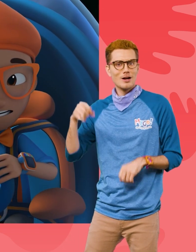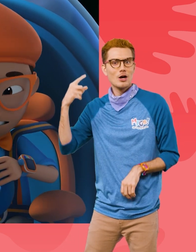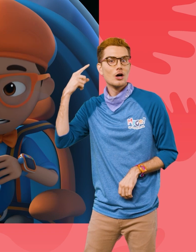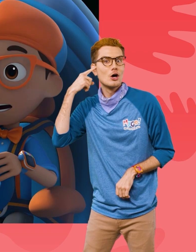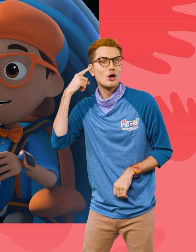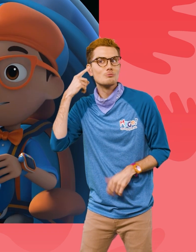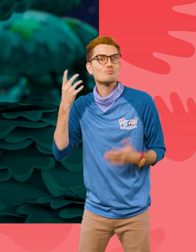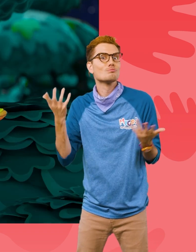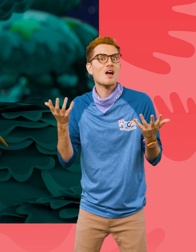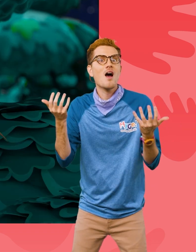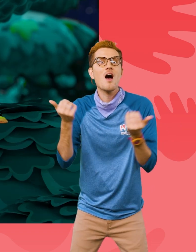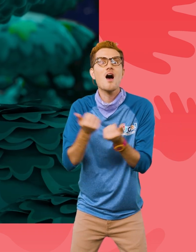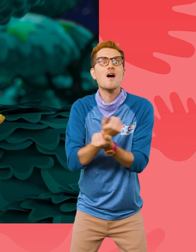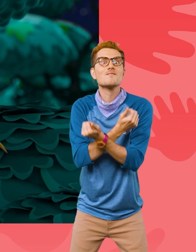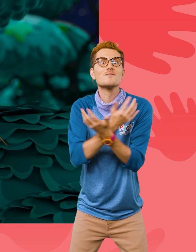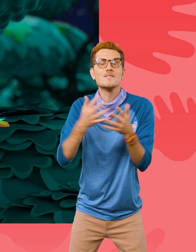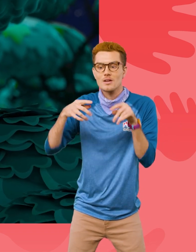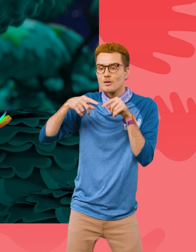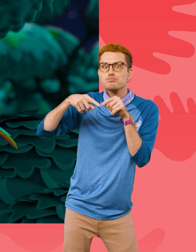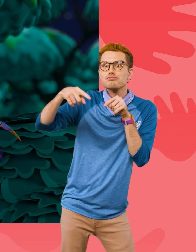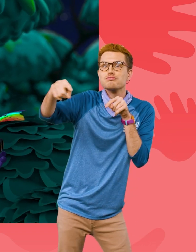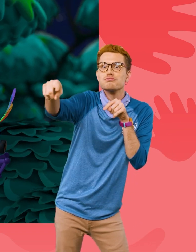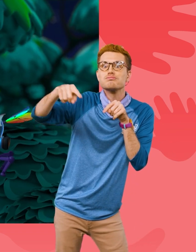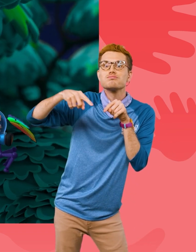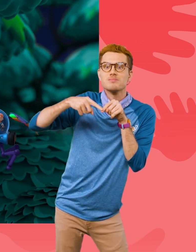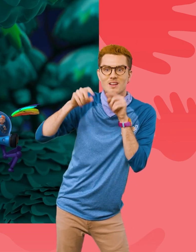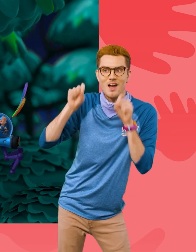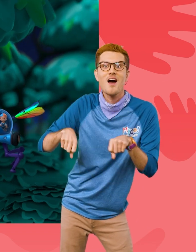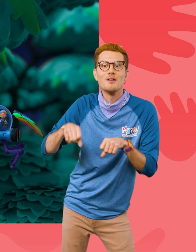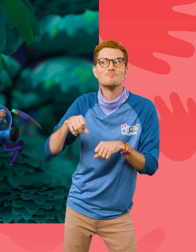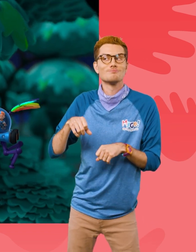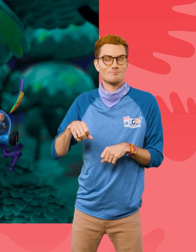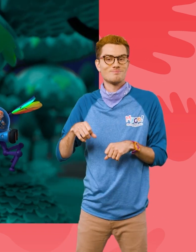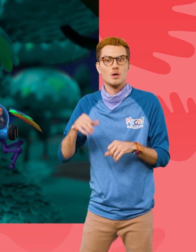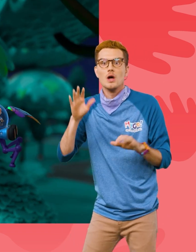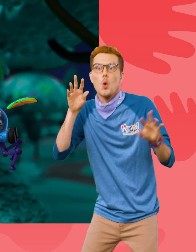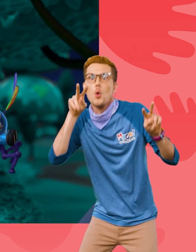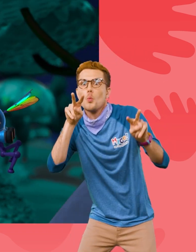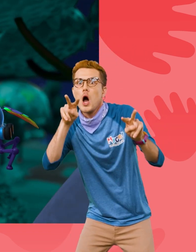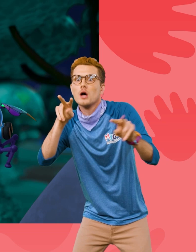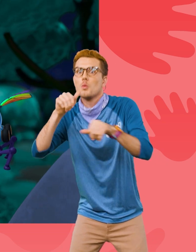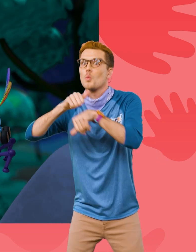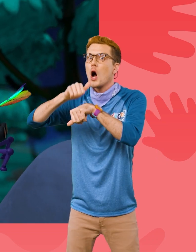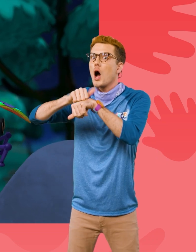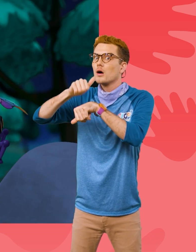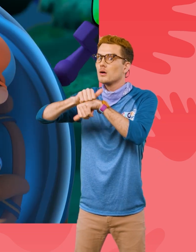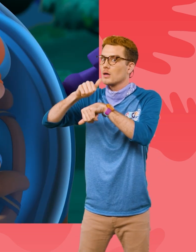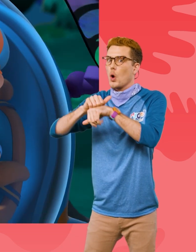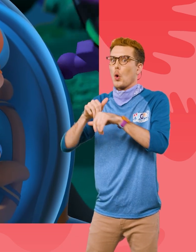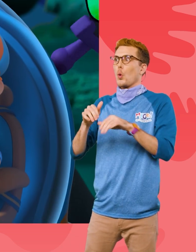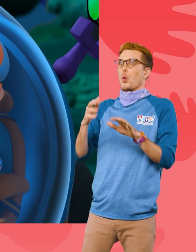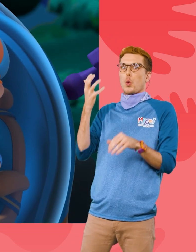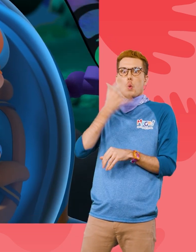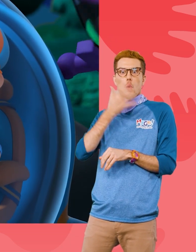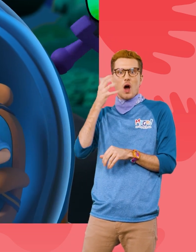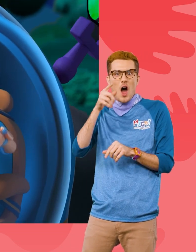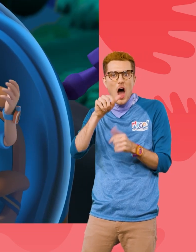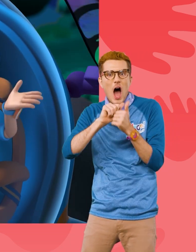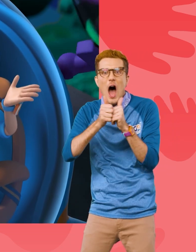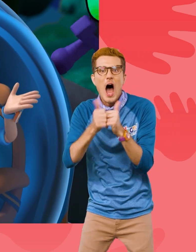tree? Yeah! I can hear everything in my way! Heads up! Rocks! Whoa! How do you